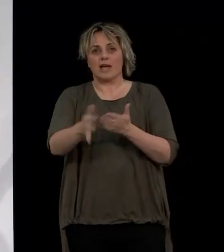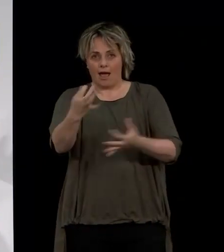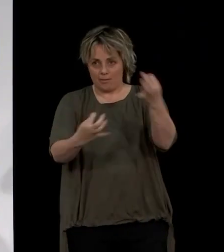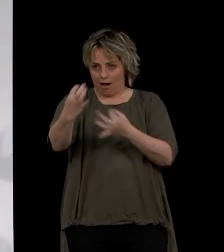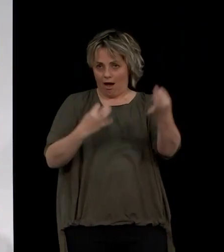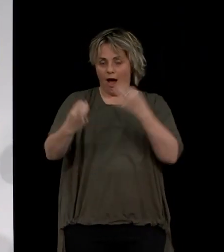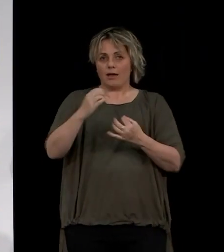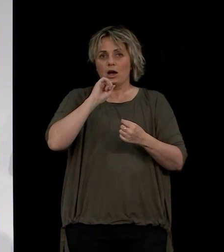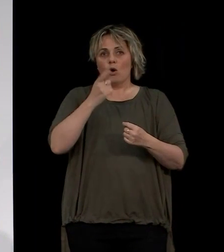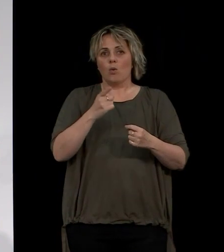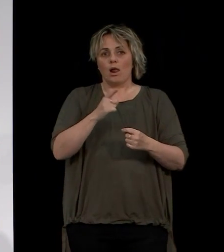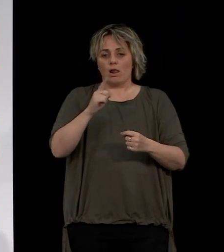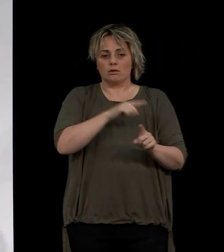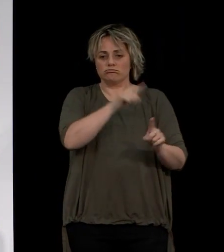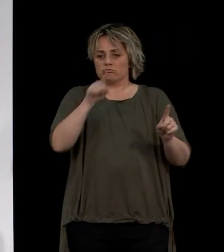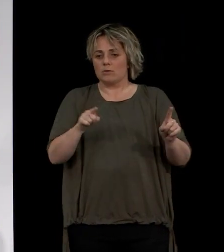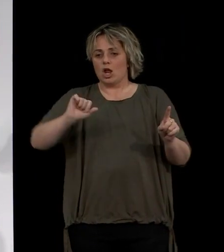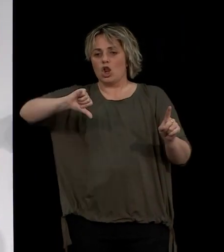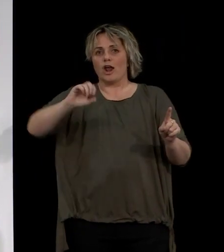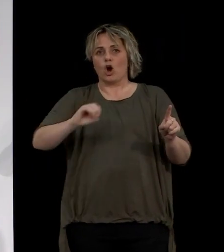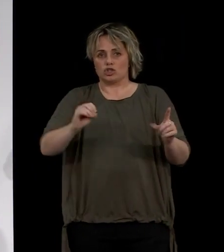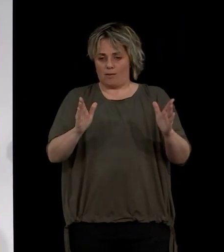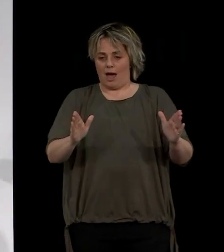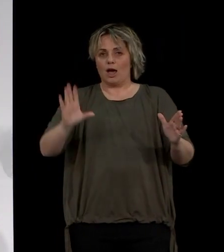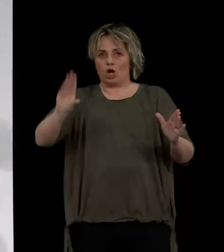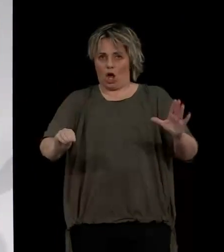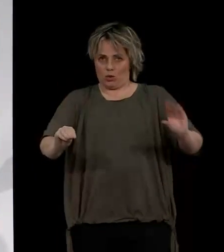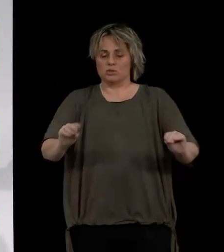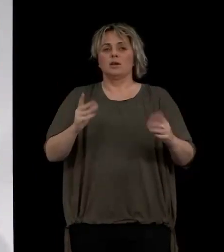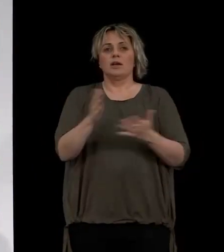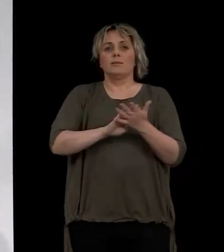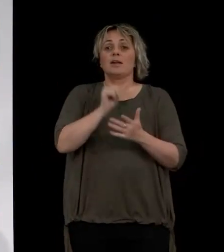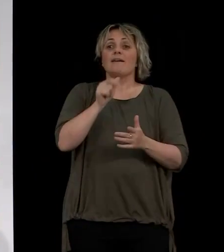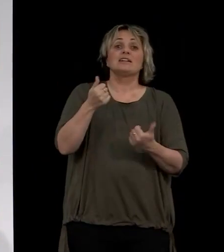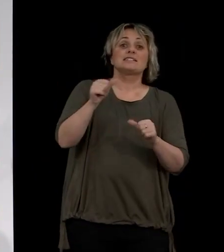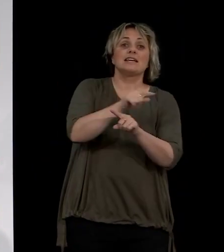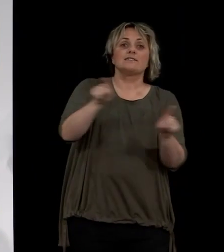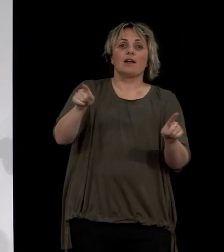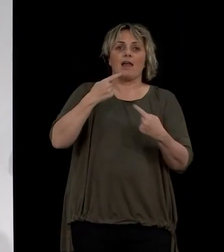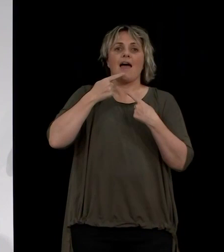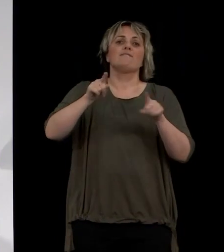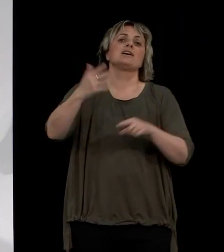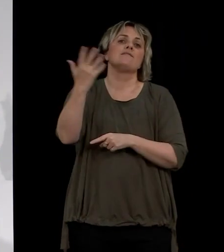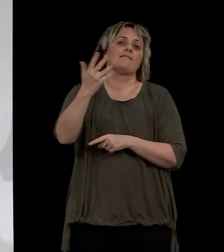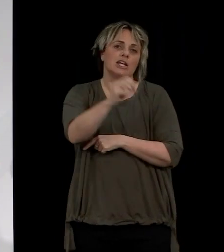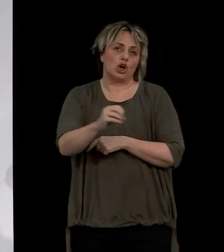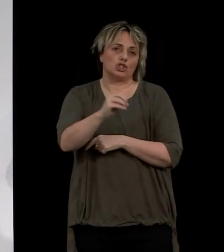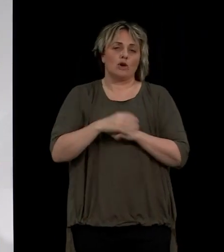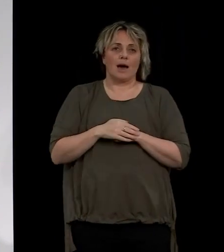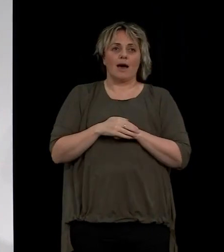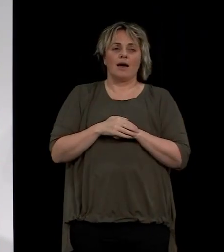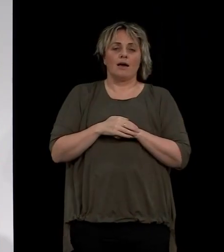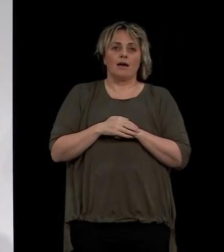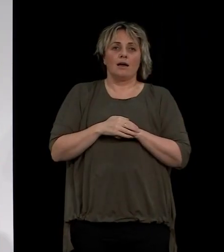remain open until the 9th of October, with successful applicants advised on the 15th of October. No need to enter